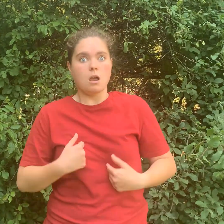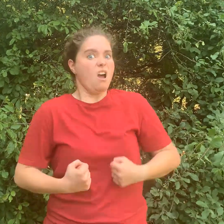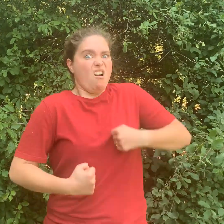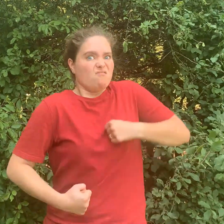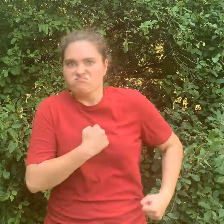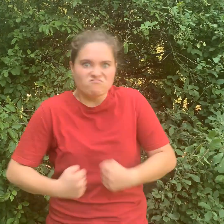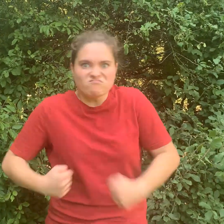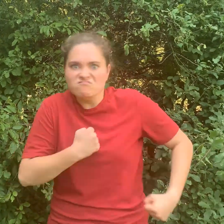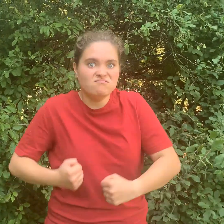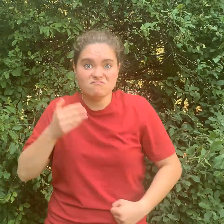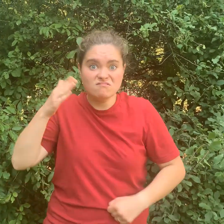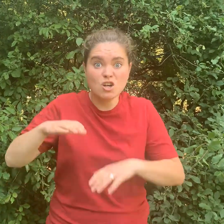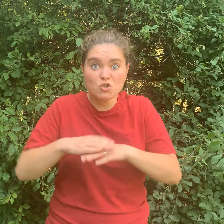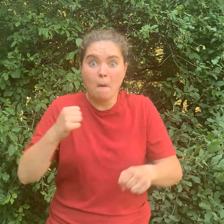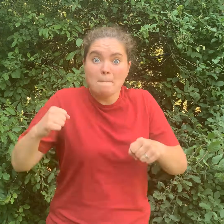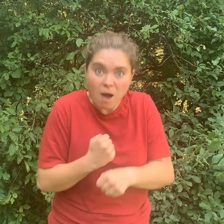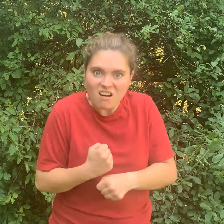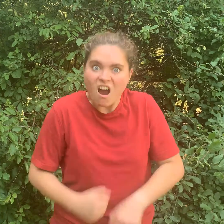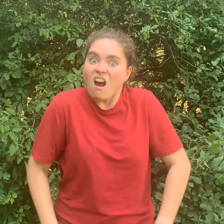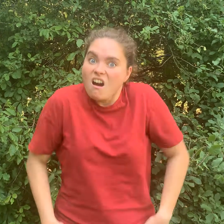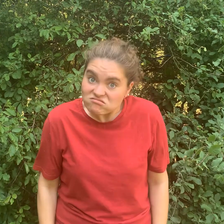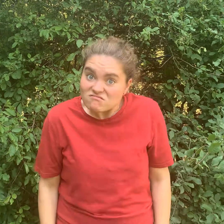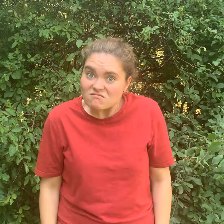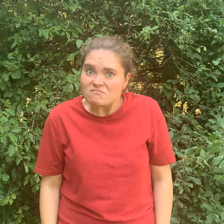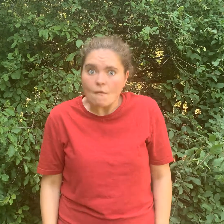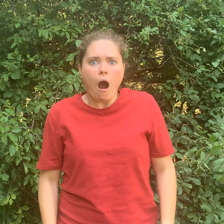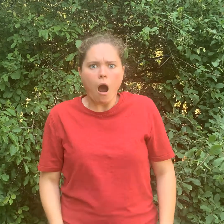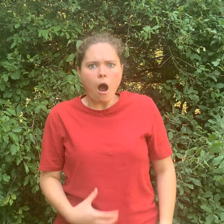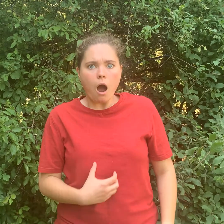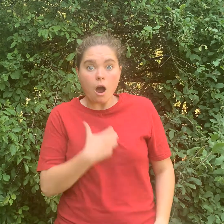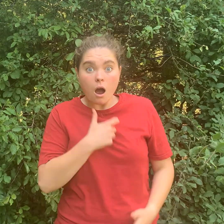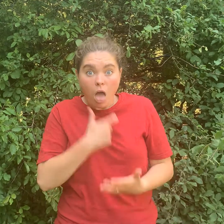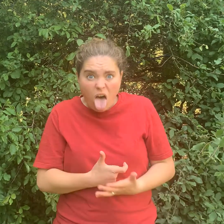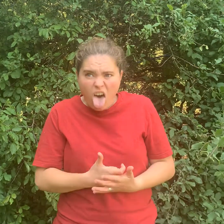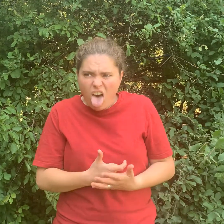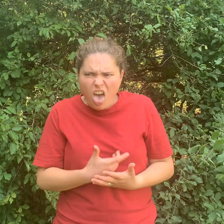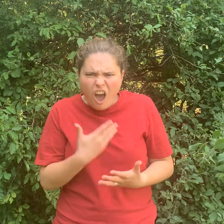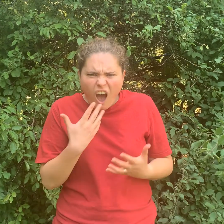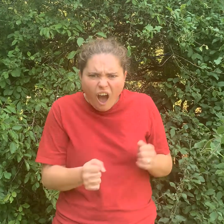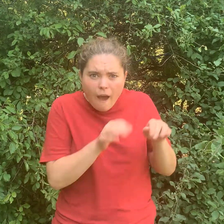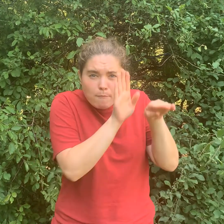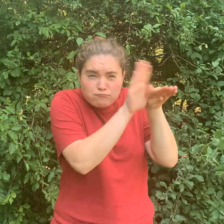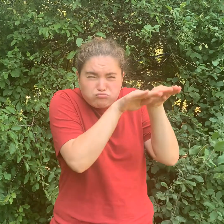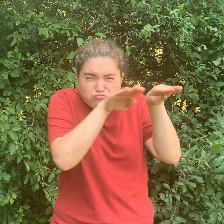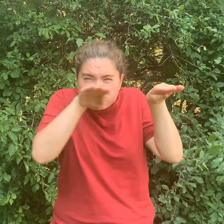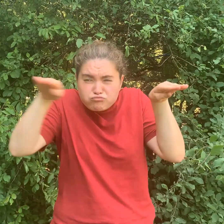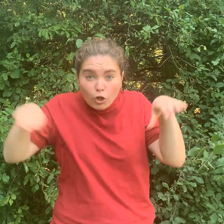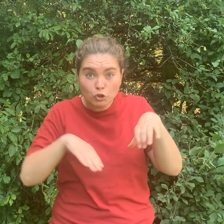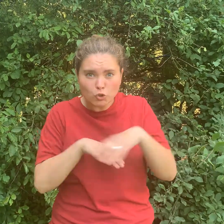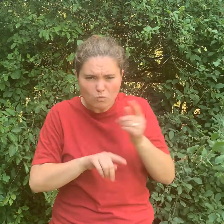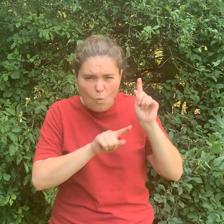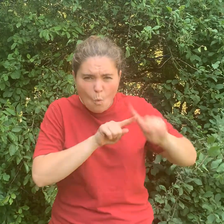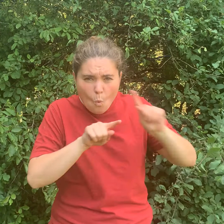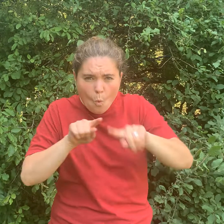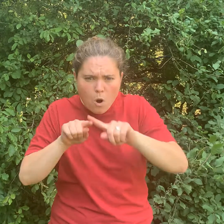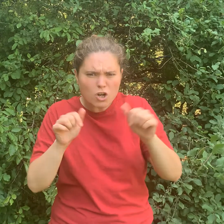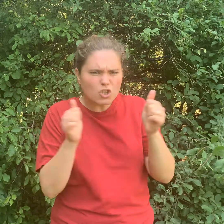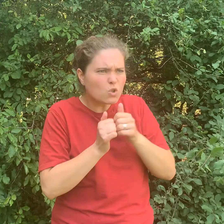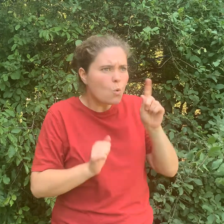So the next day, I marched my way back to the shoemaker. And I was shocked. All of the rows of